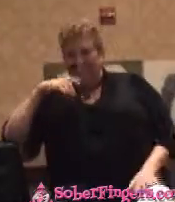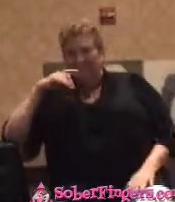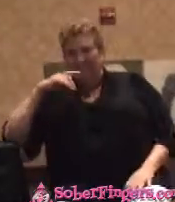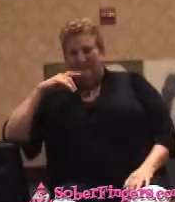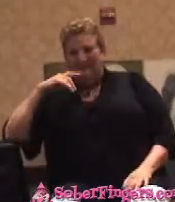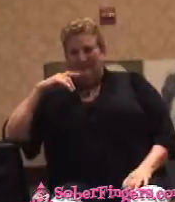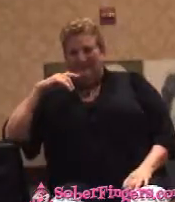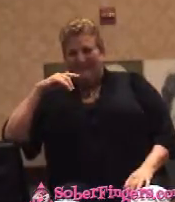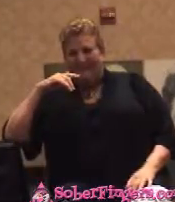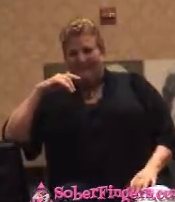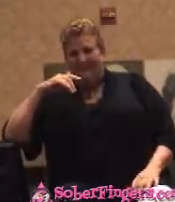Hunt drunks.